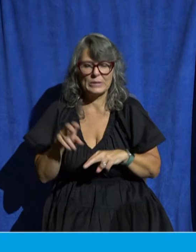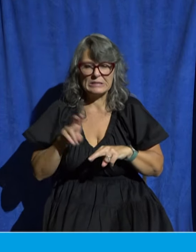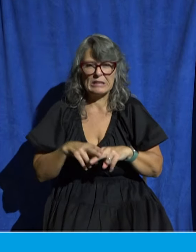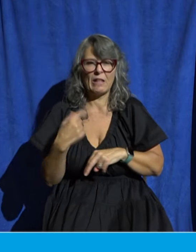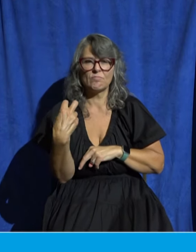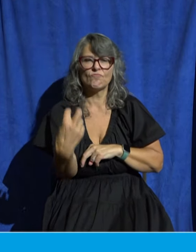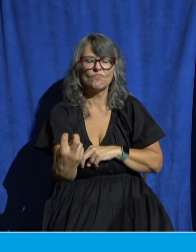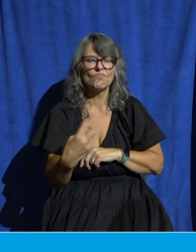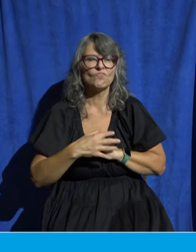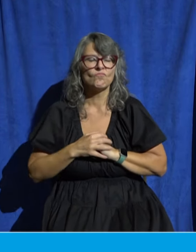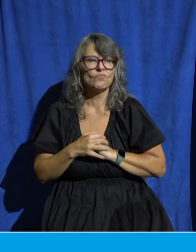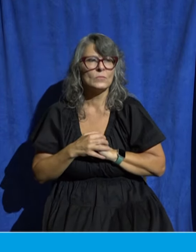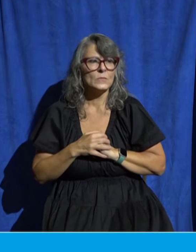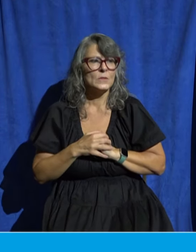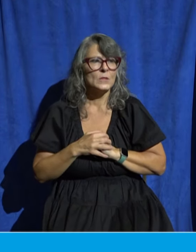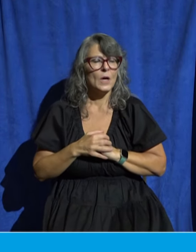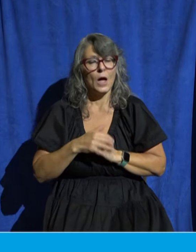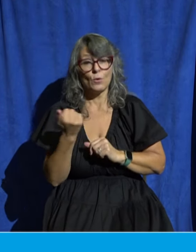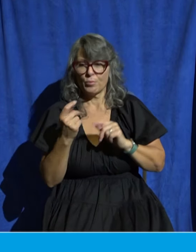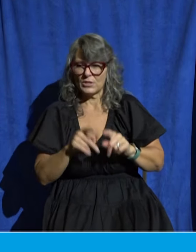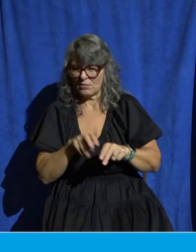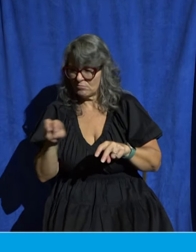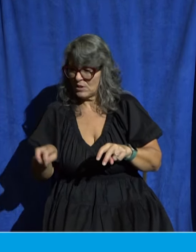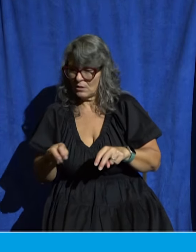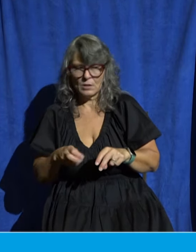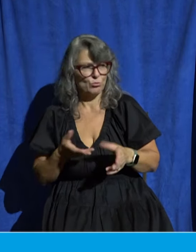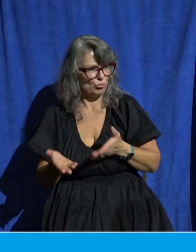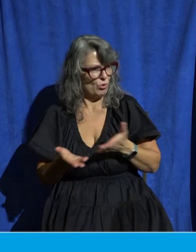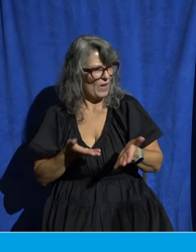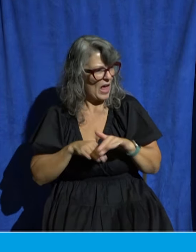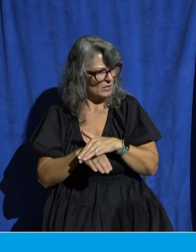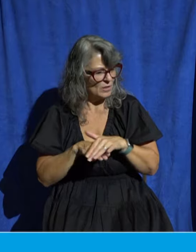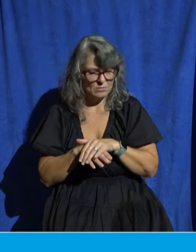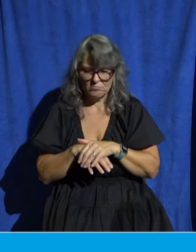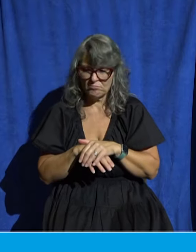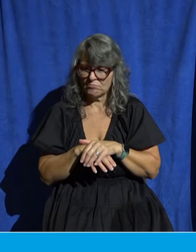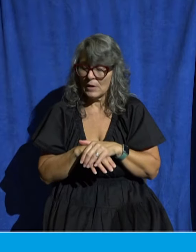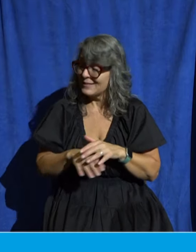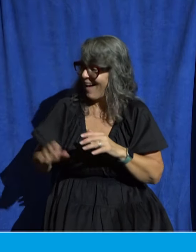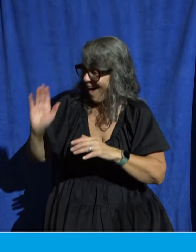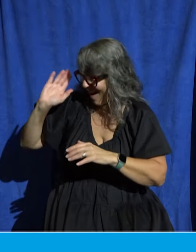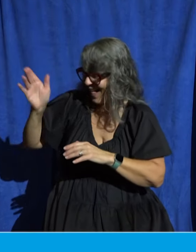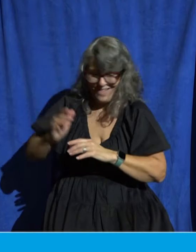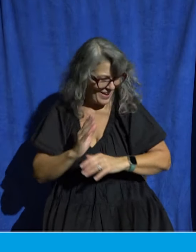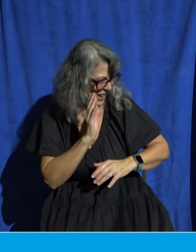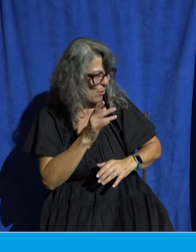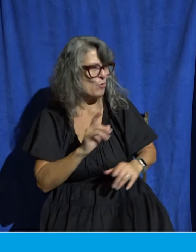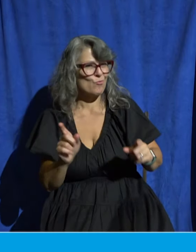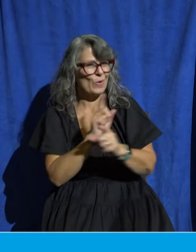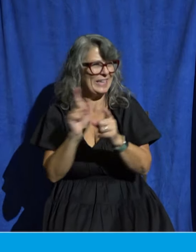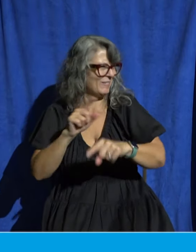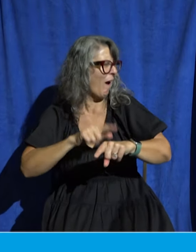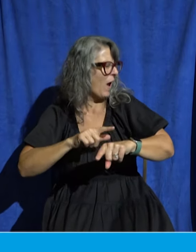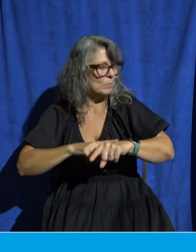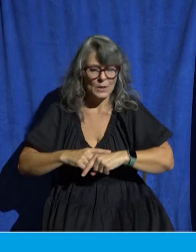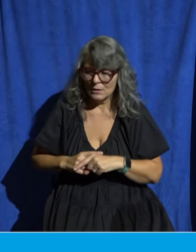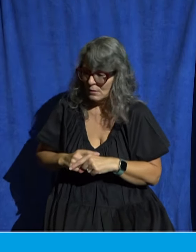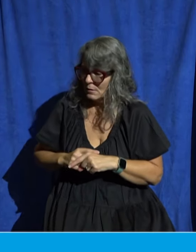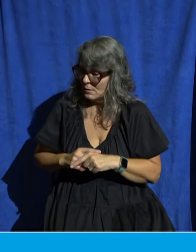serve with access ministry during the greeting time they got to know each other and those two volunteers after service made a point to continue